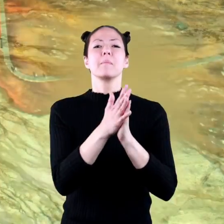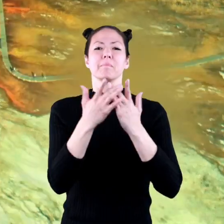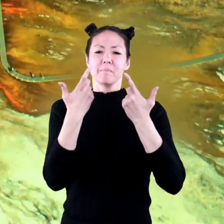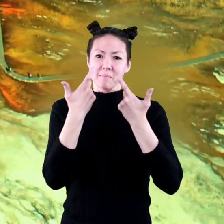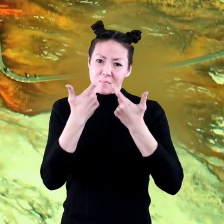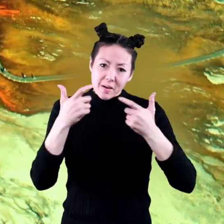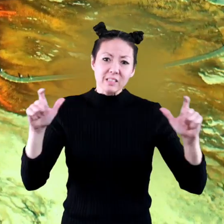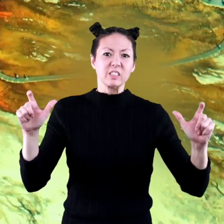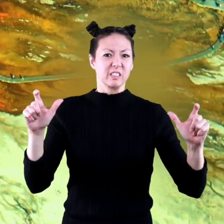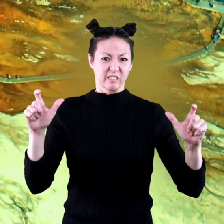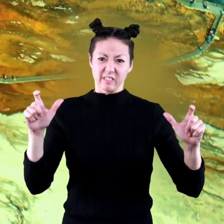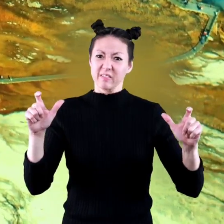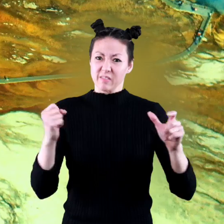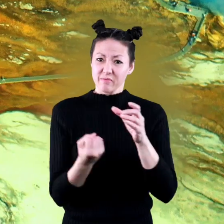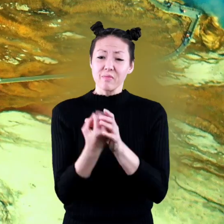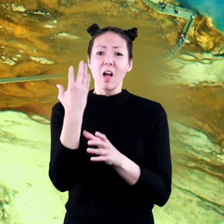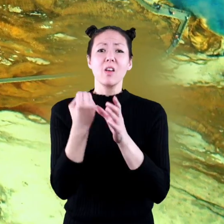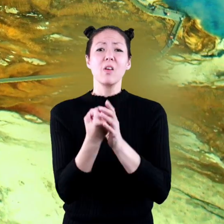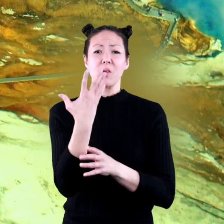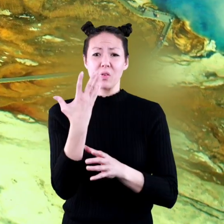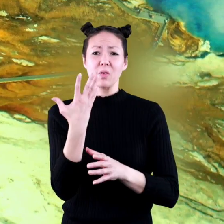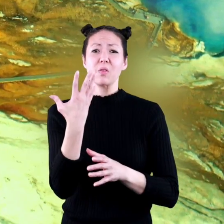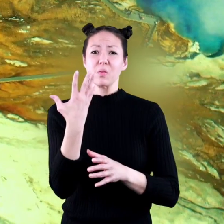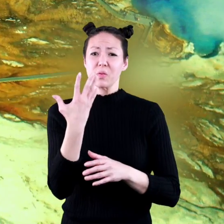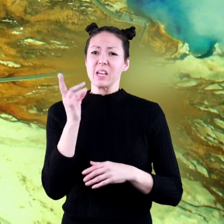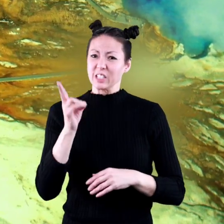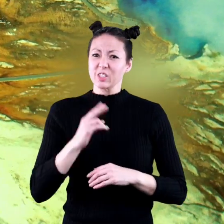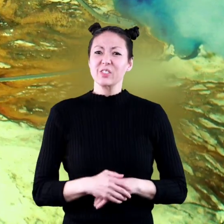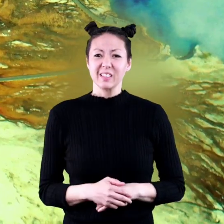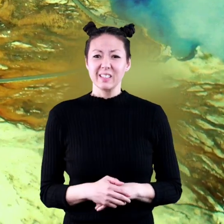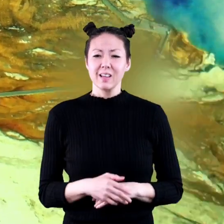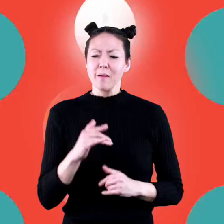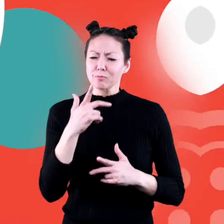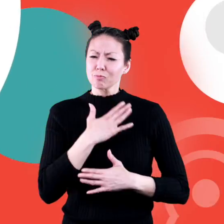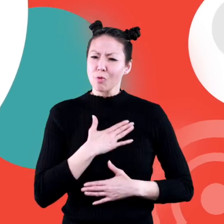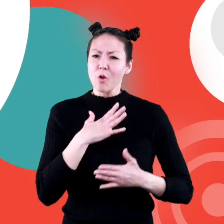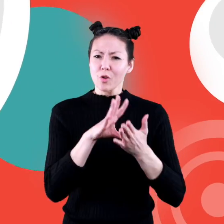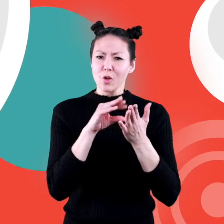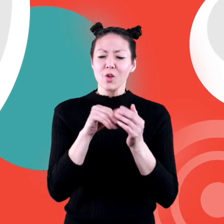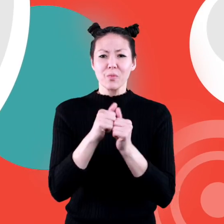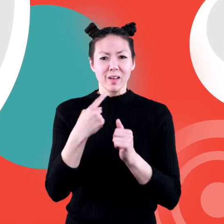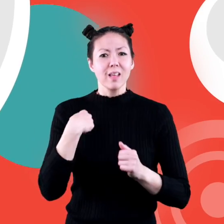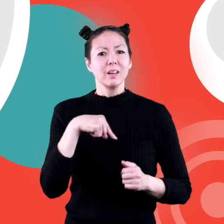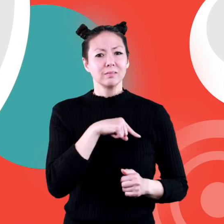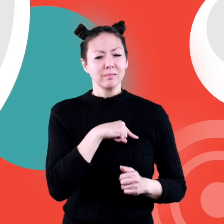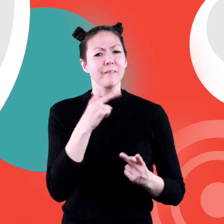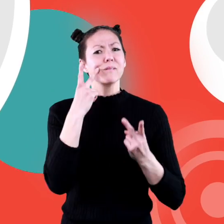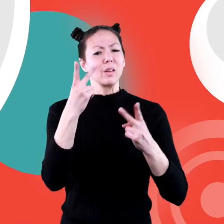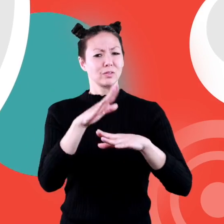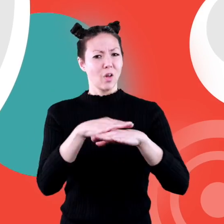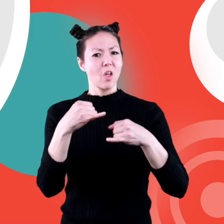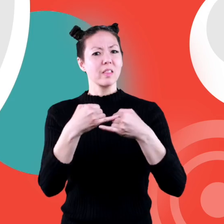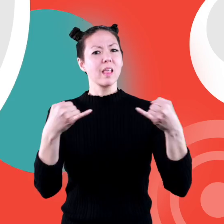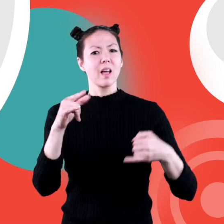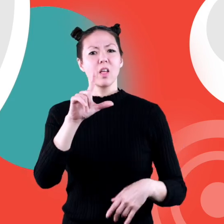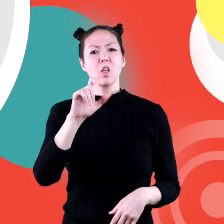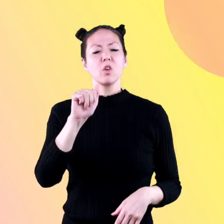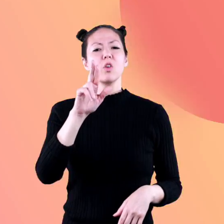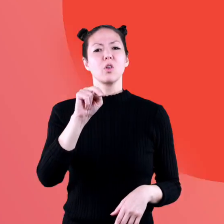the most massive super volcano ever. Hope you had fun learning with us. Visit us at